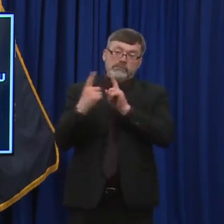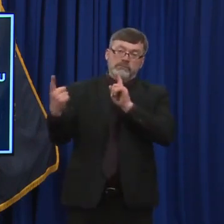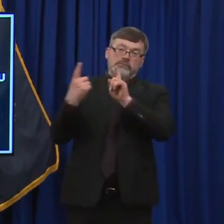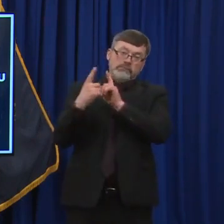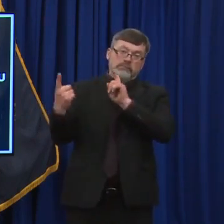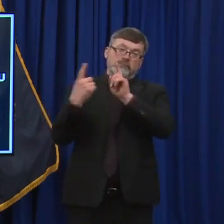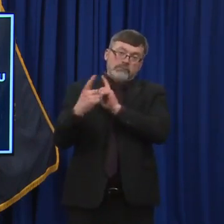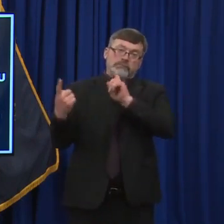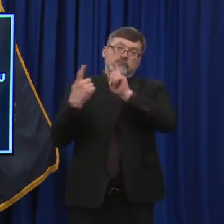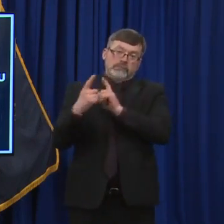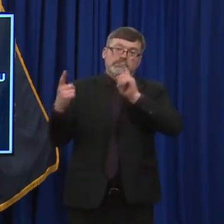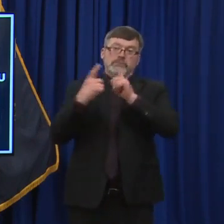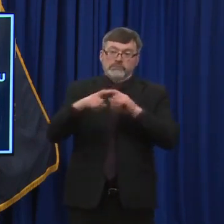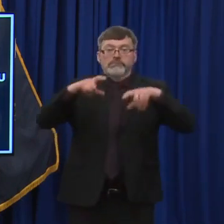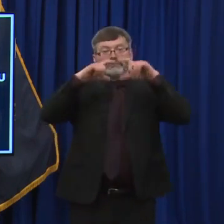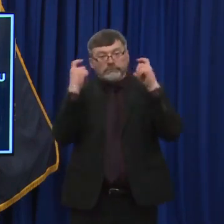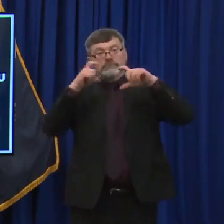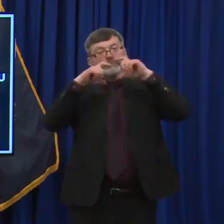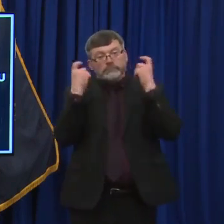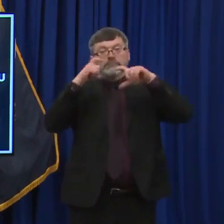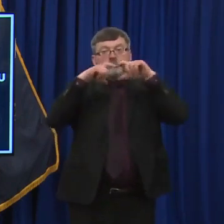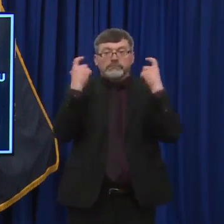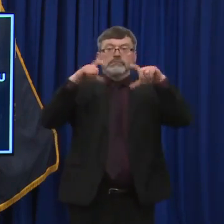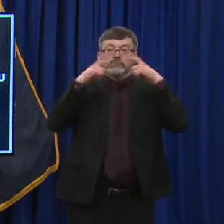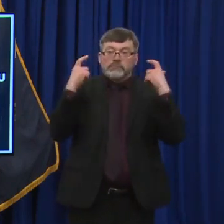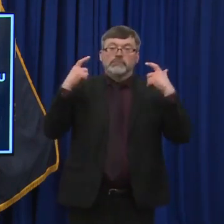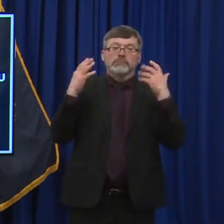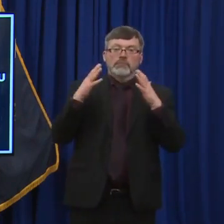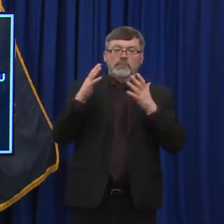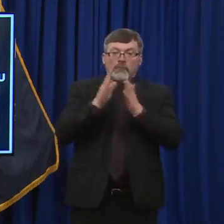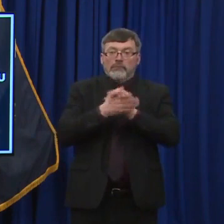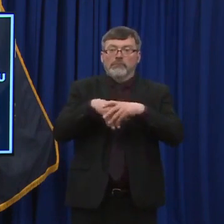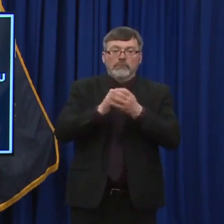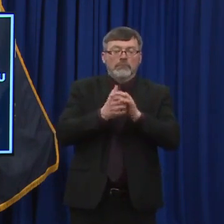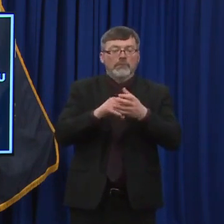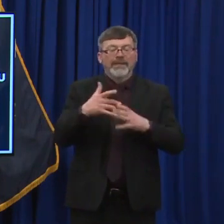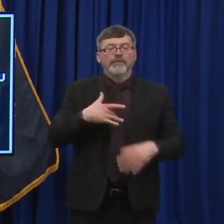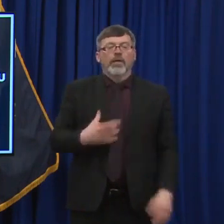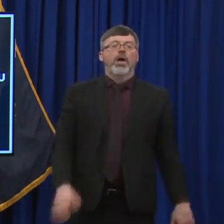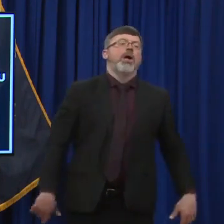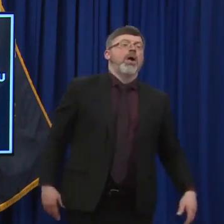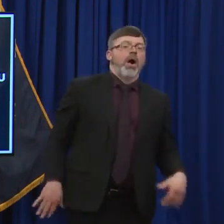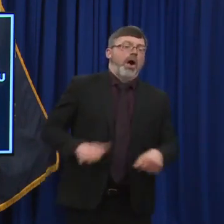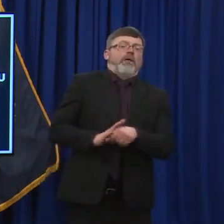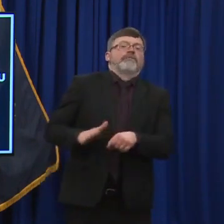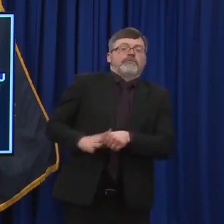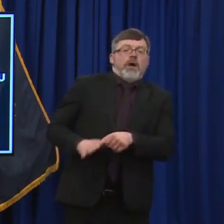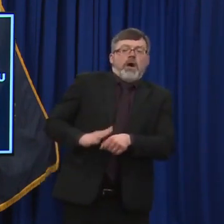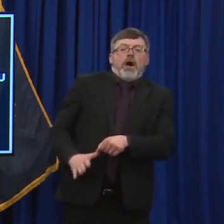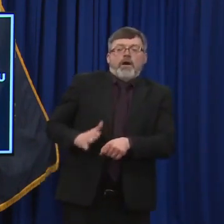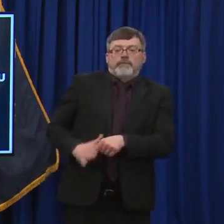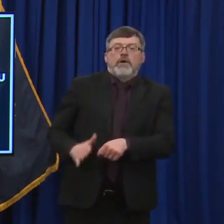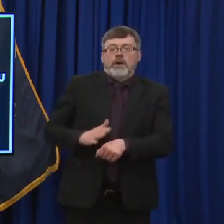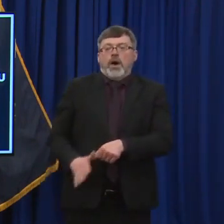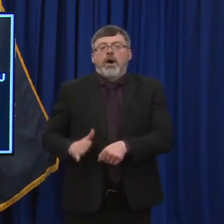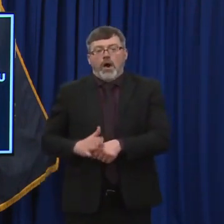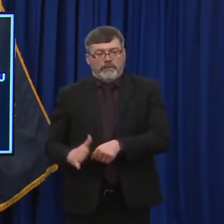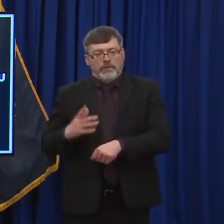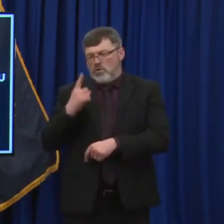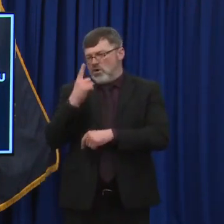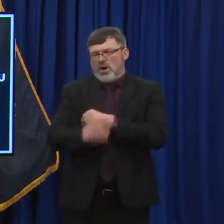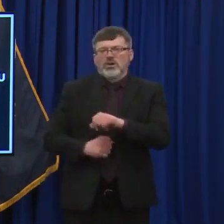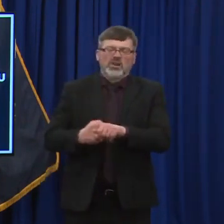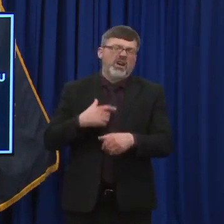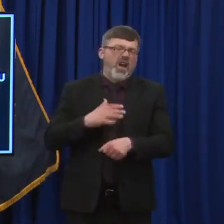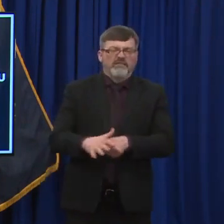masks, to avoid, you know, larger group and social gatherings, right? I mean, this has been a long, a long response and a long pandemic. And I would